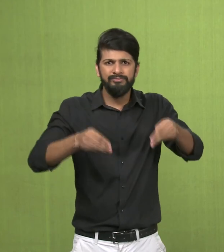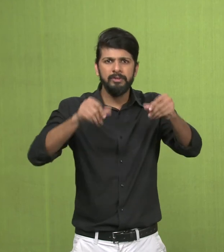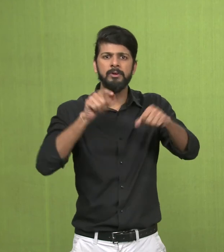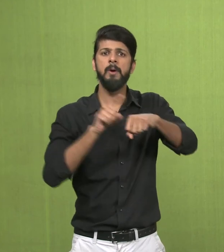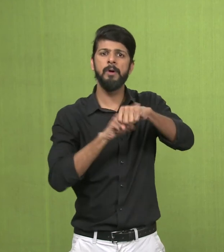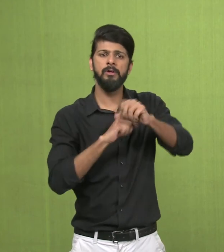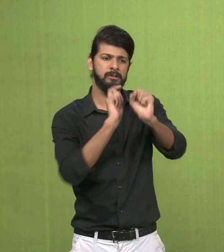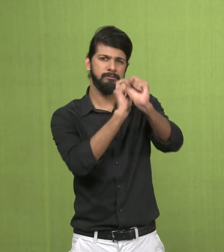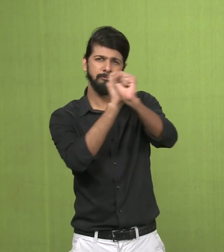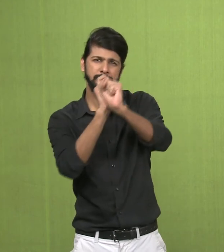sandstone.